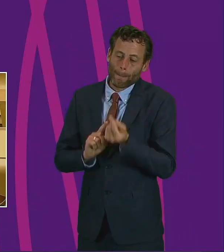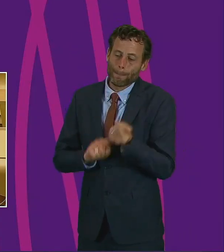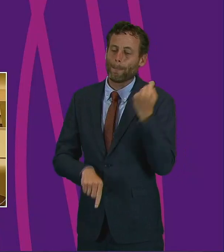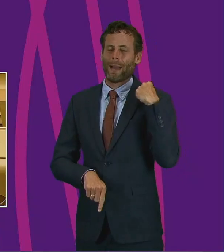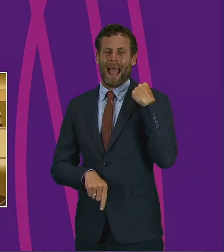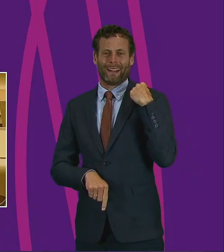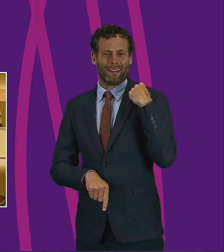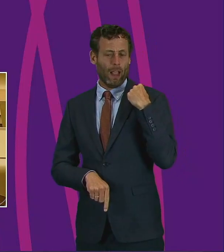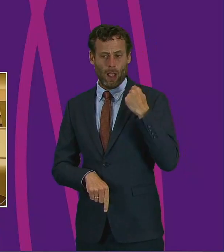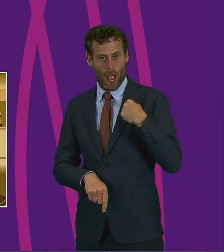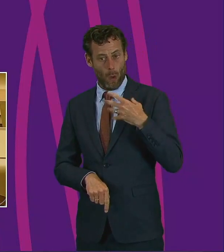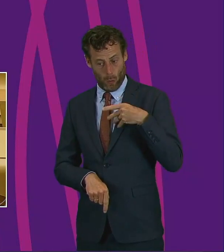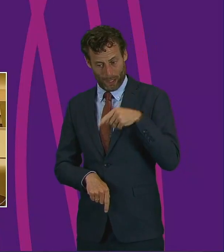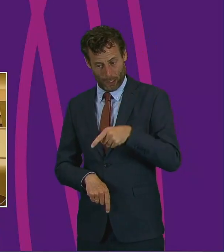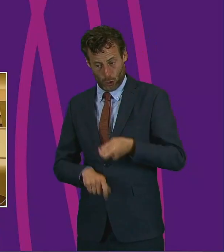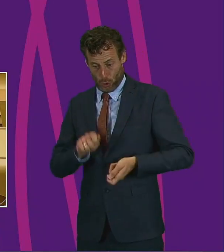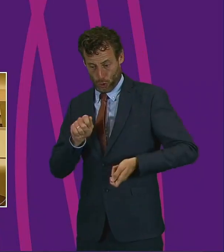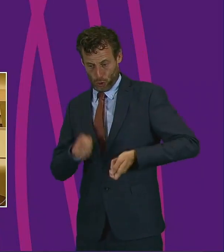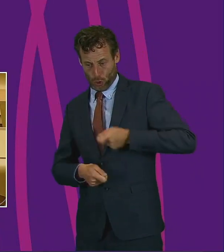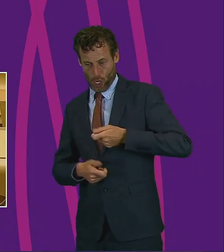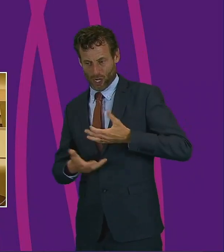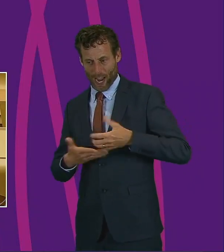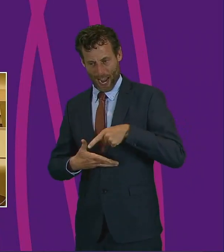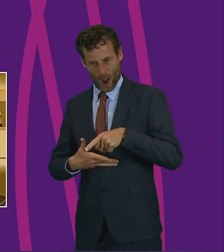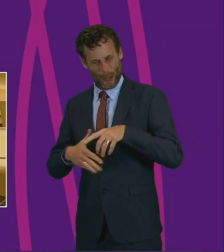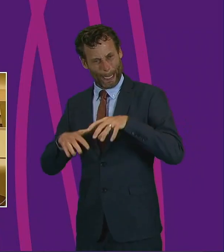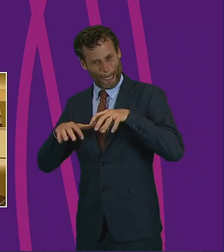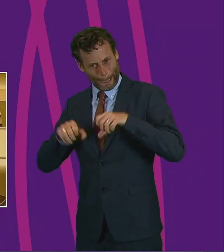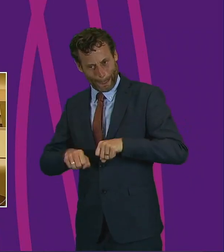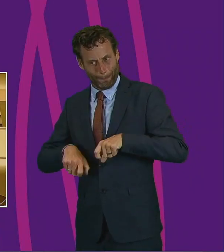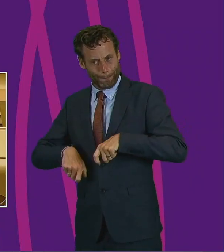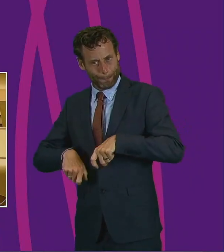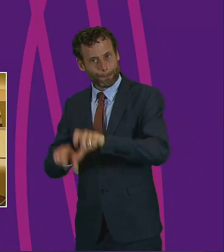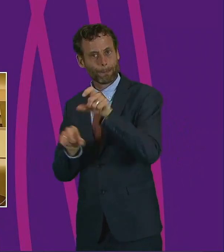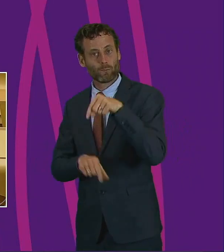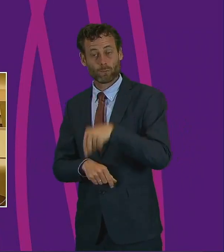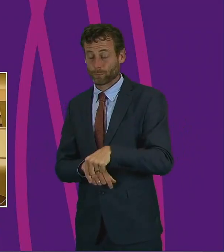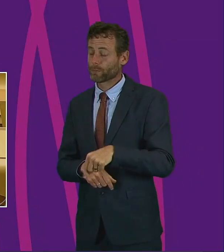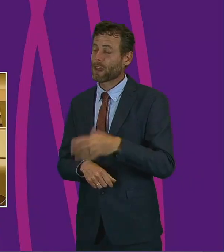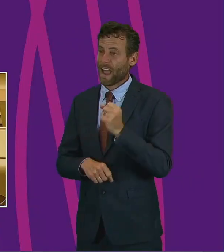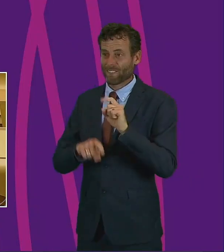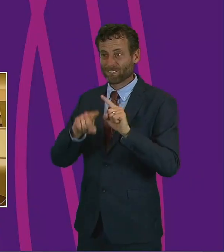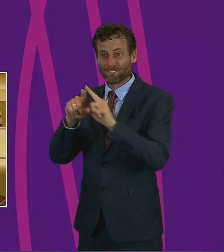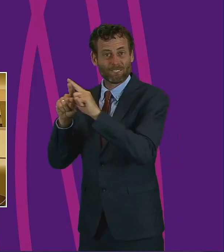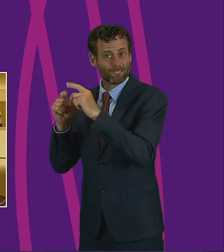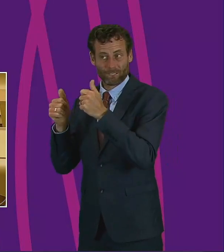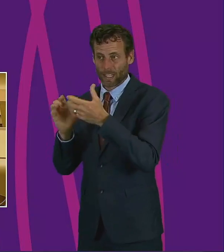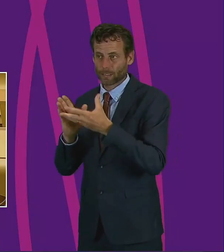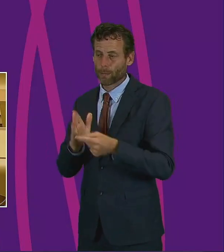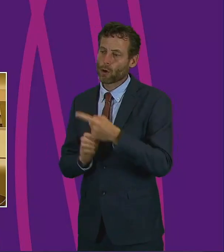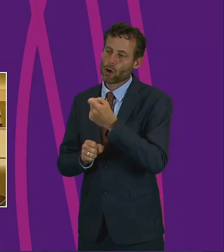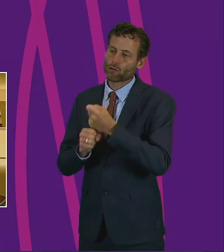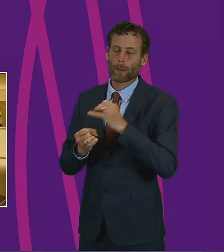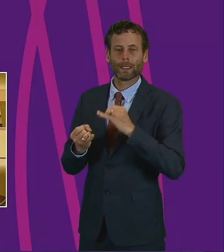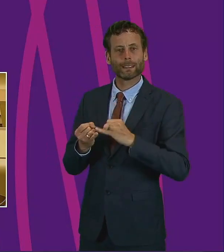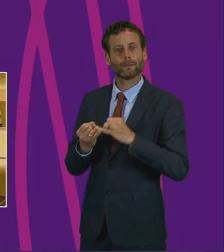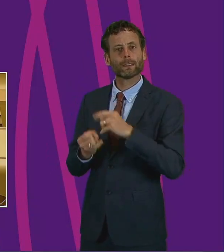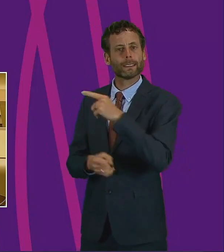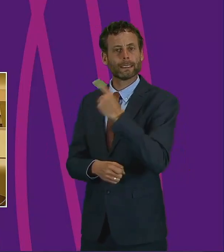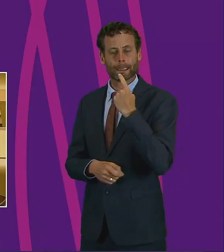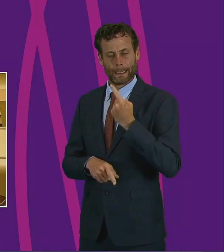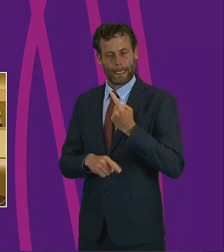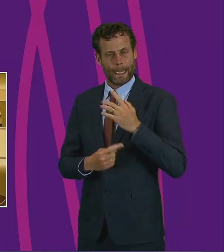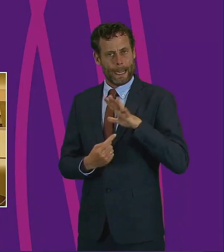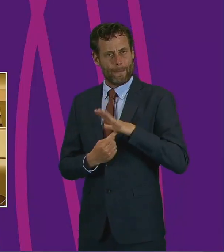many of the contributions today have pointed to how this can be done. Graeme Simpson pointed to the importance of planning and